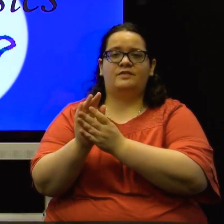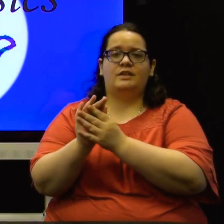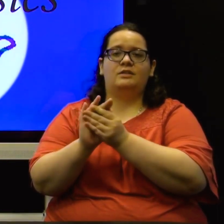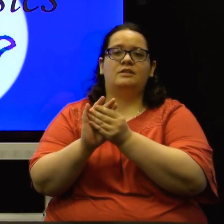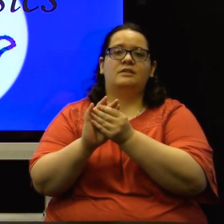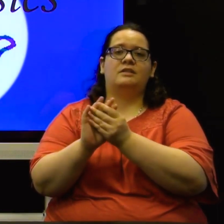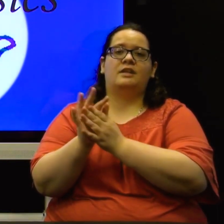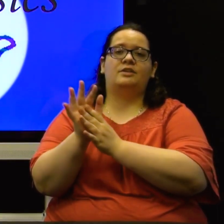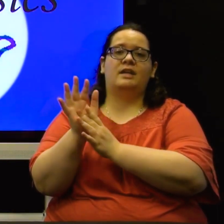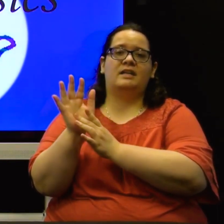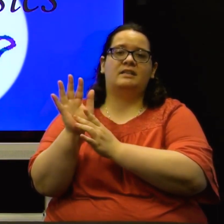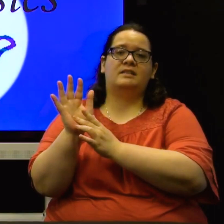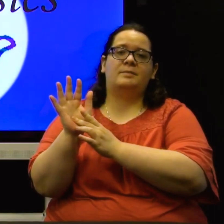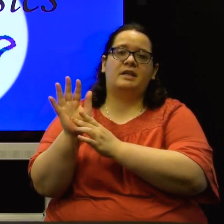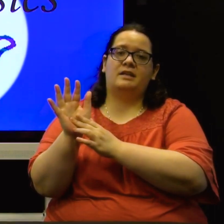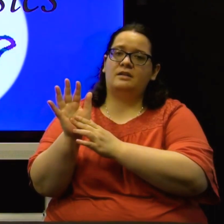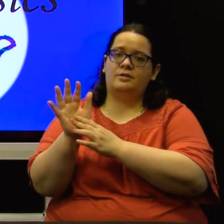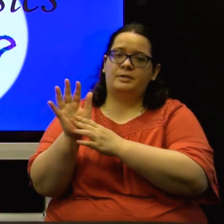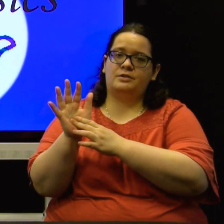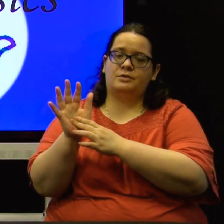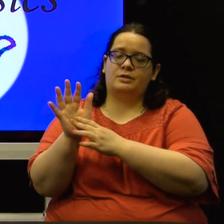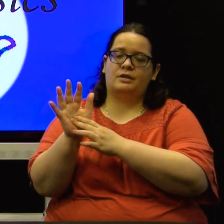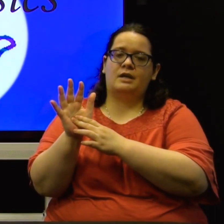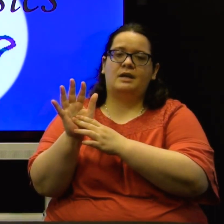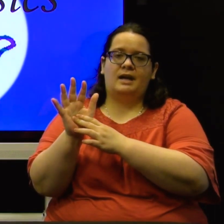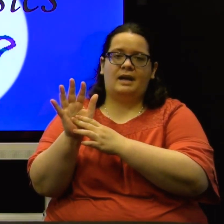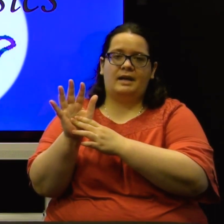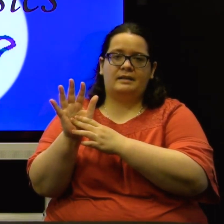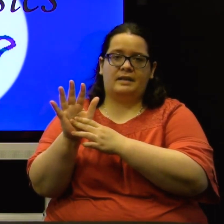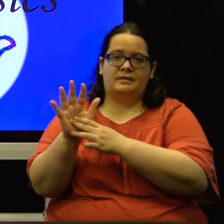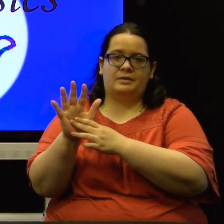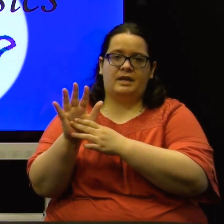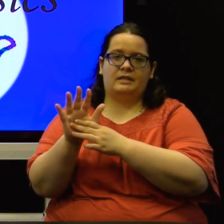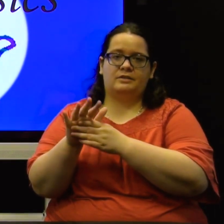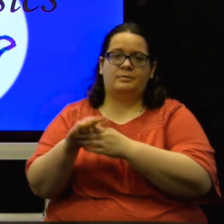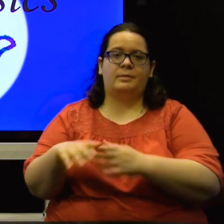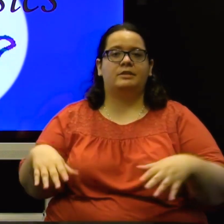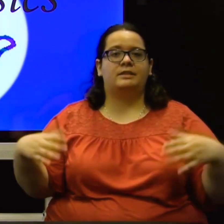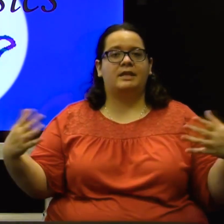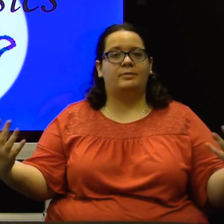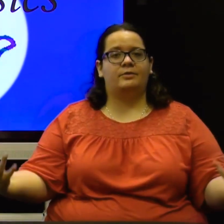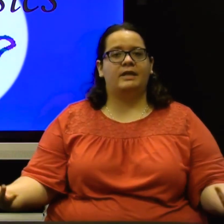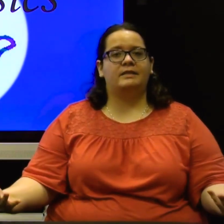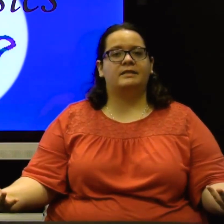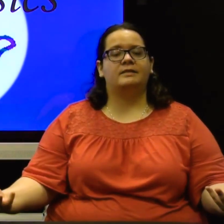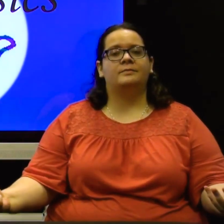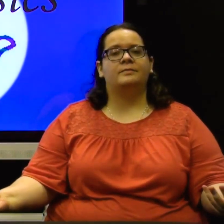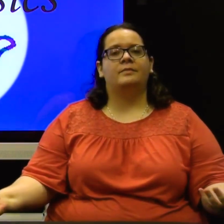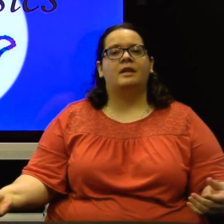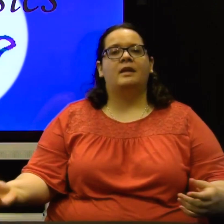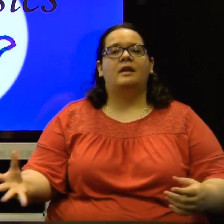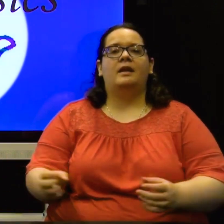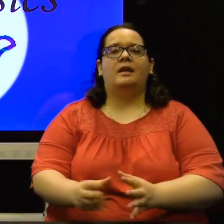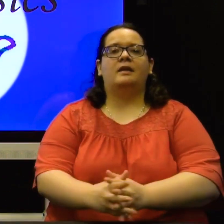fingers and your hands, they might get a little bit sore and that's okay. Just remember to take breaks and